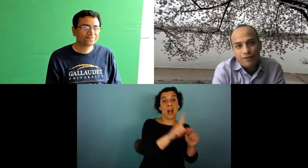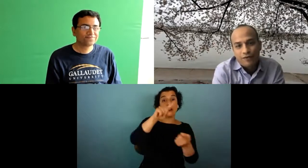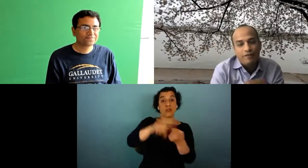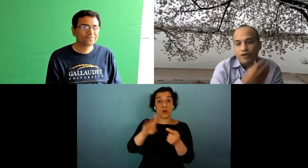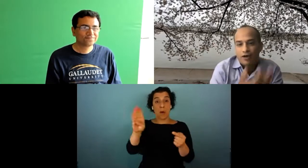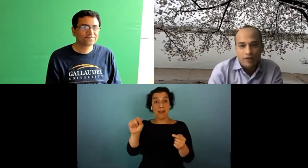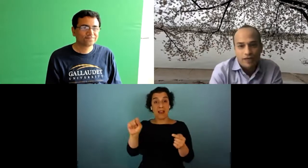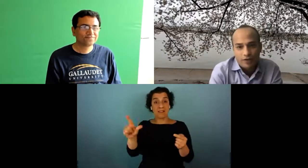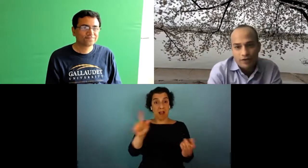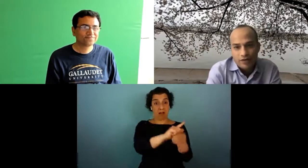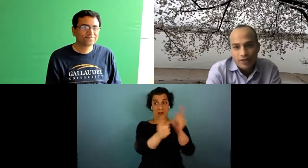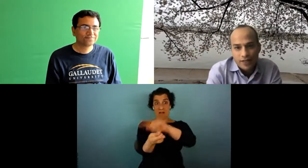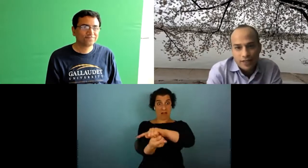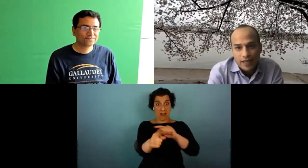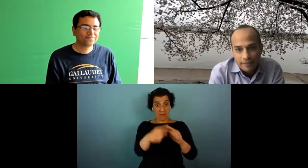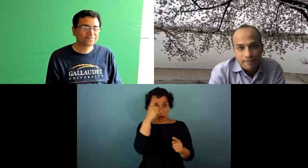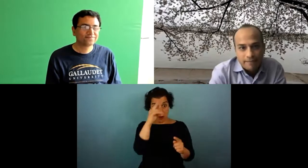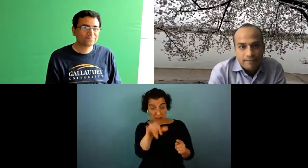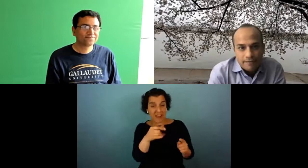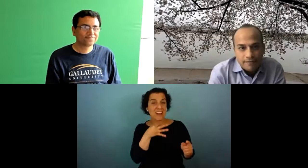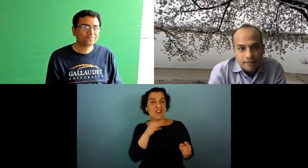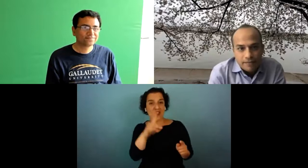have you thought about that what are your thoughts on that